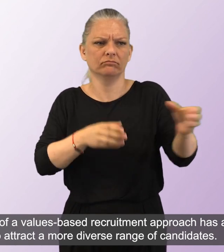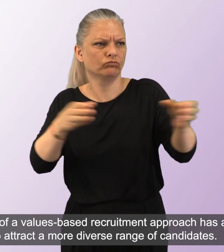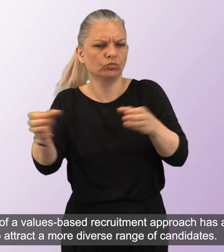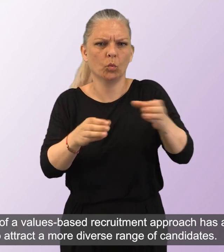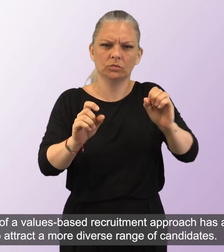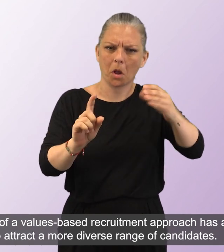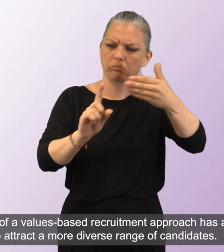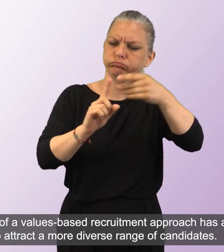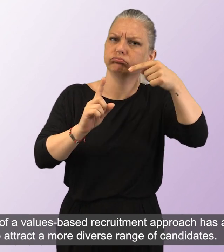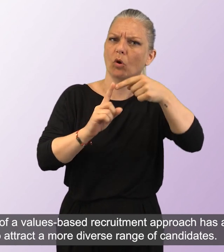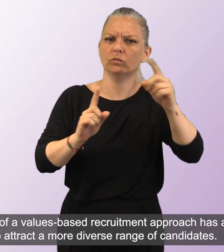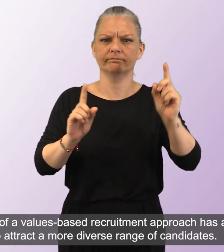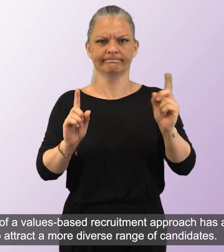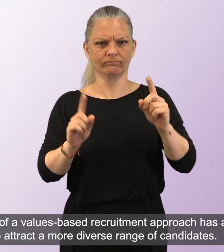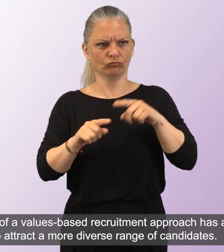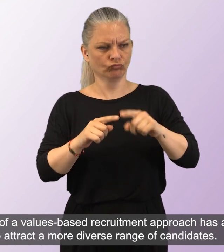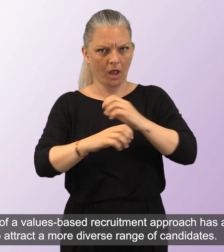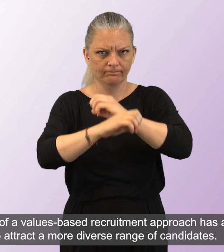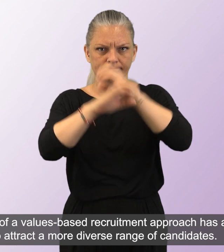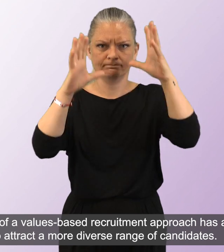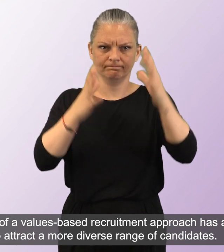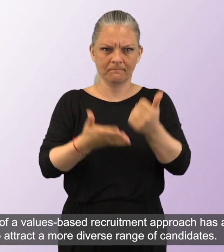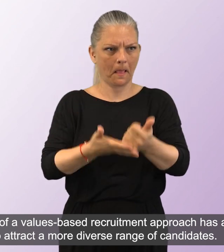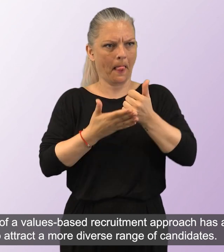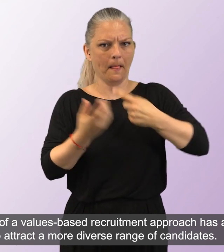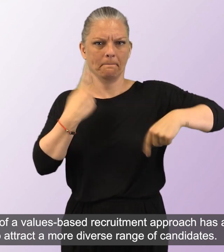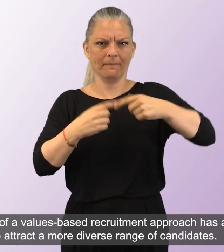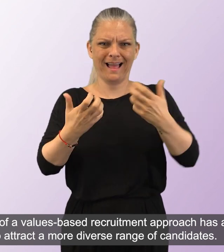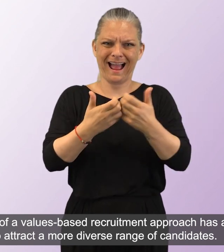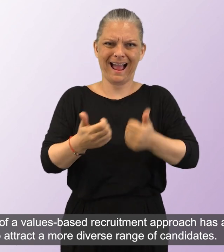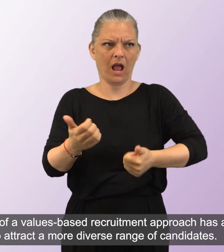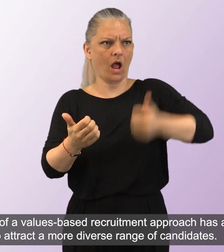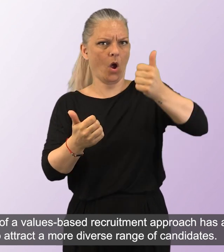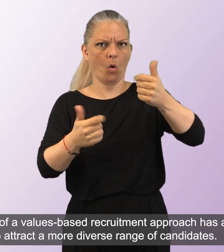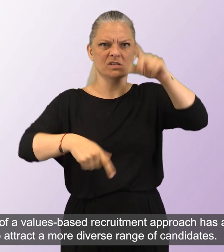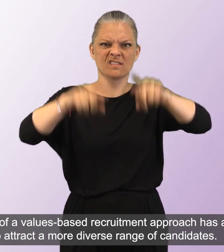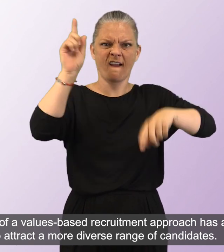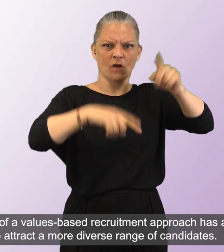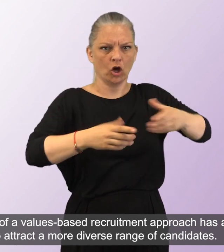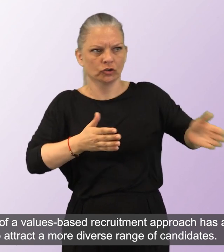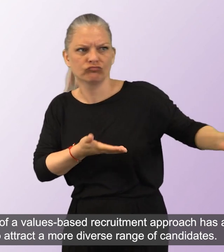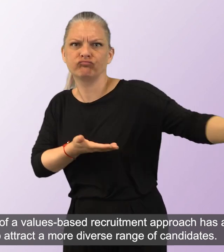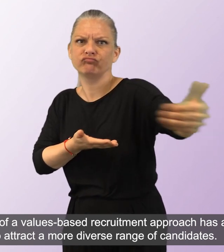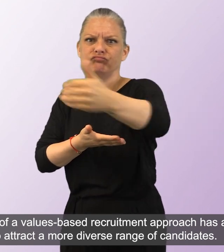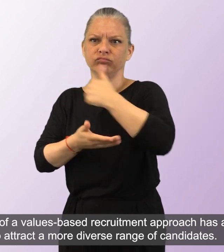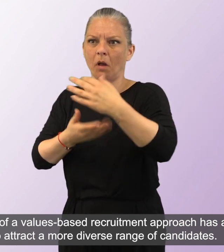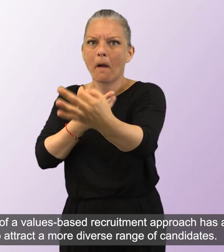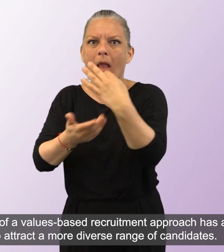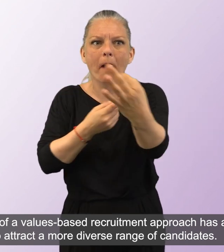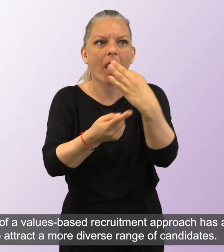The introduction of a values-based recruitment approach has also helped us to attract a more diverse range of candidates.